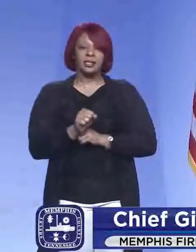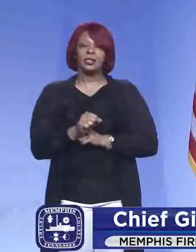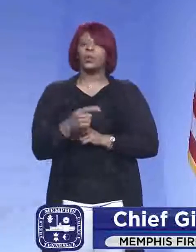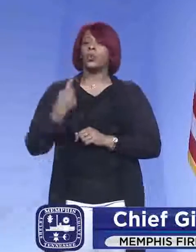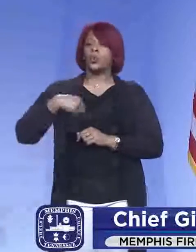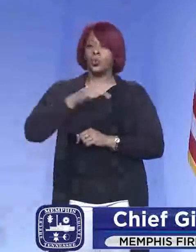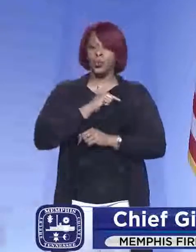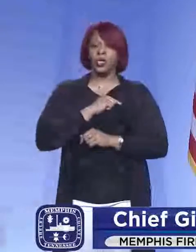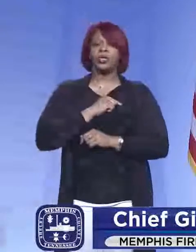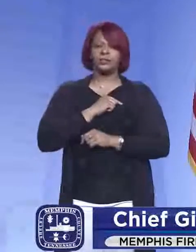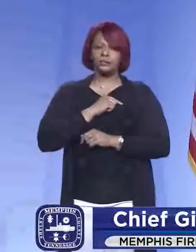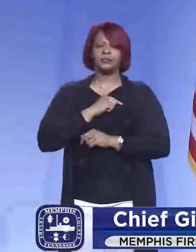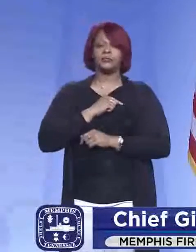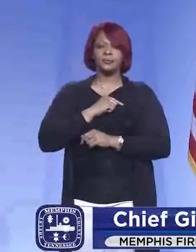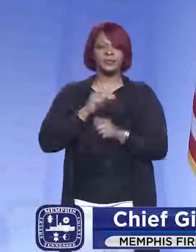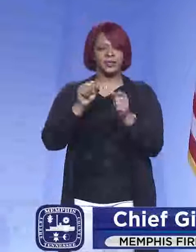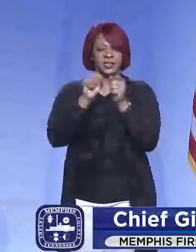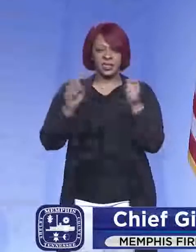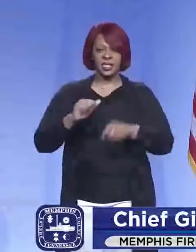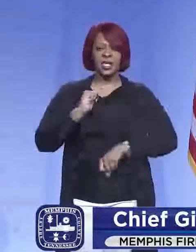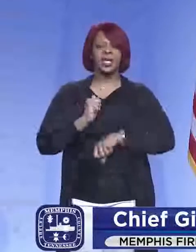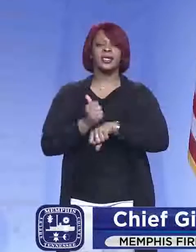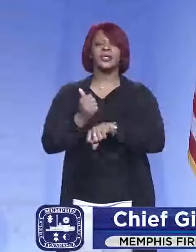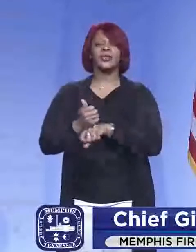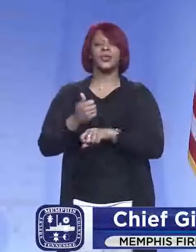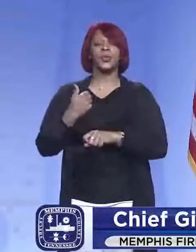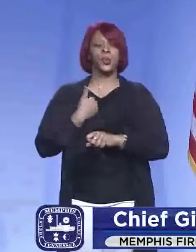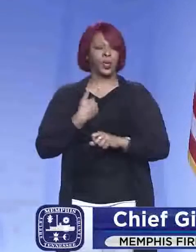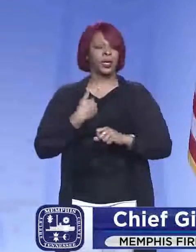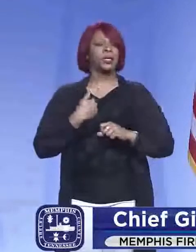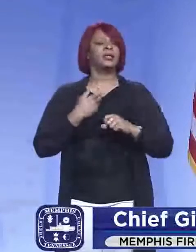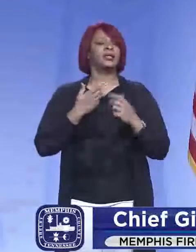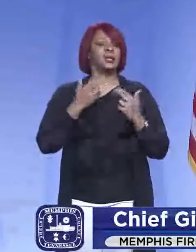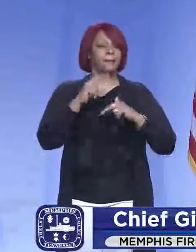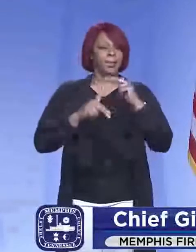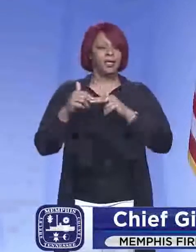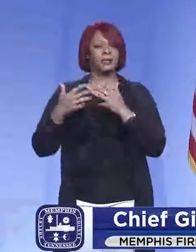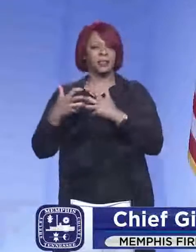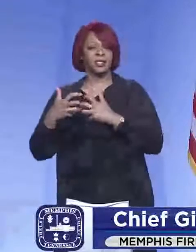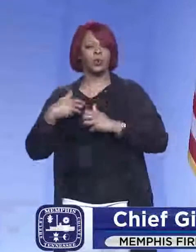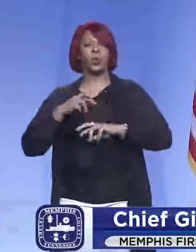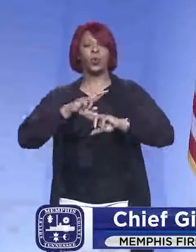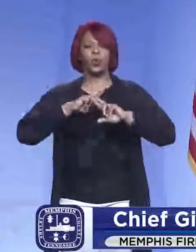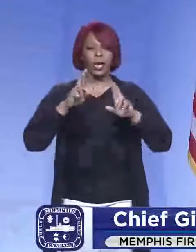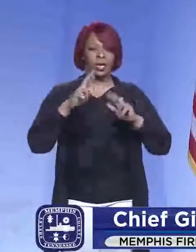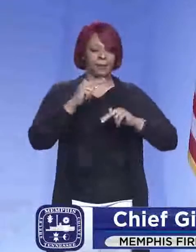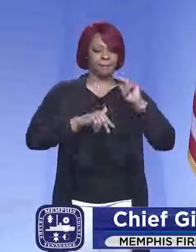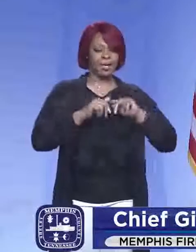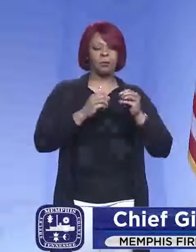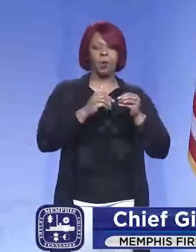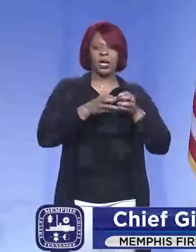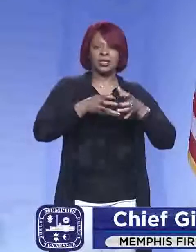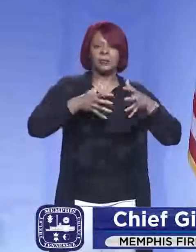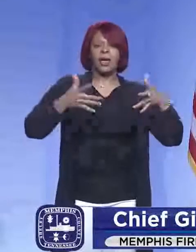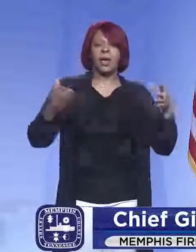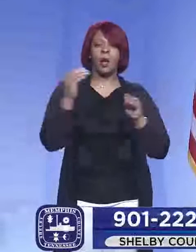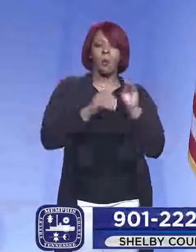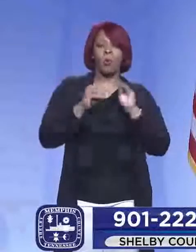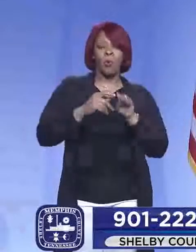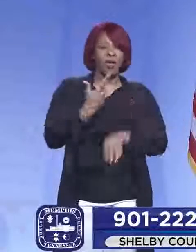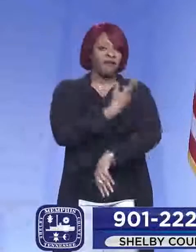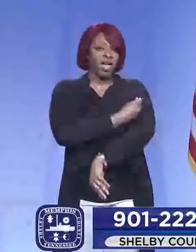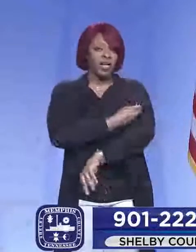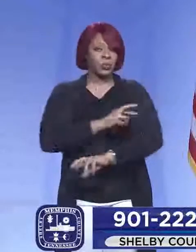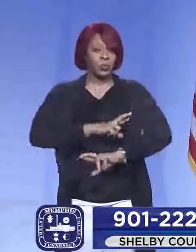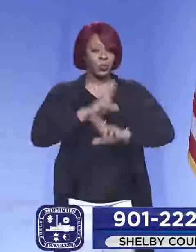as we, we are putting the system in place. Now we're building the machine, but we're also building it where it's expandable. So that as, uh, more and more vaccine